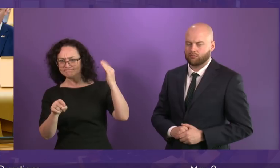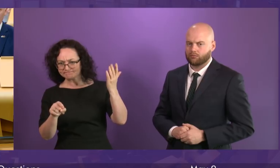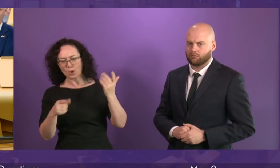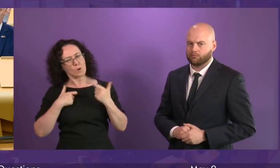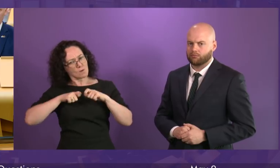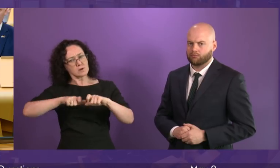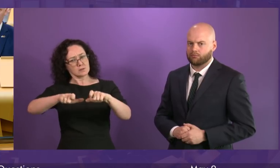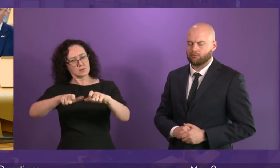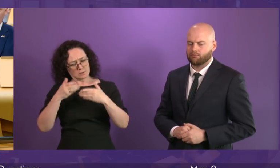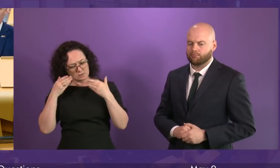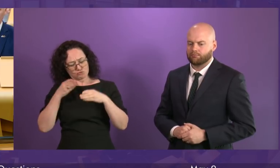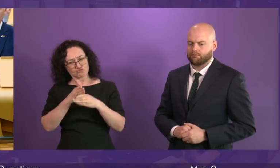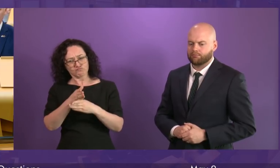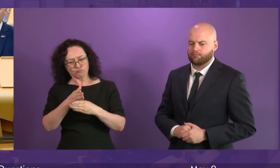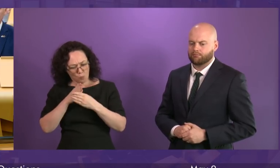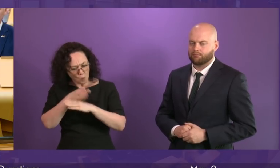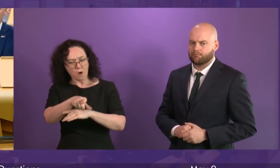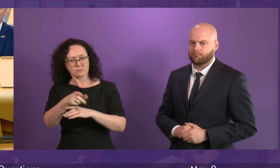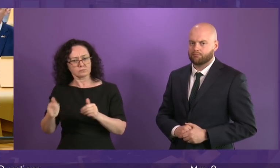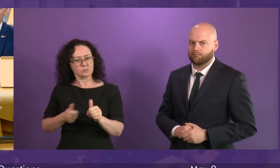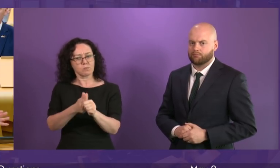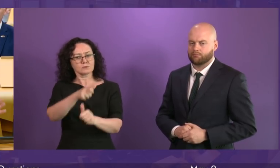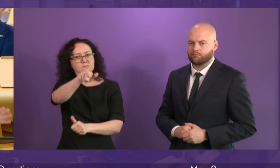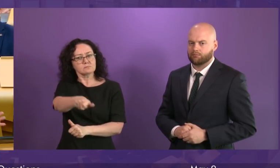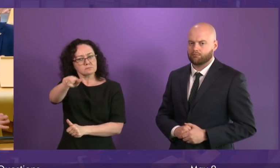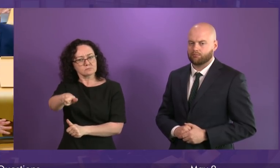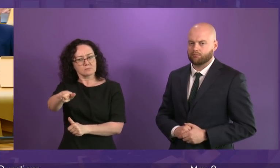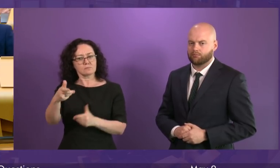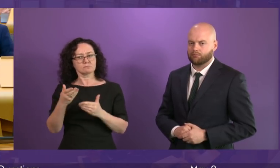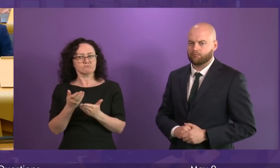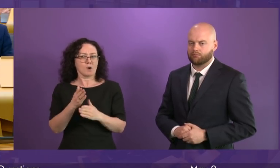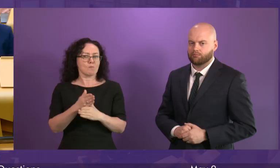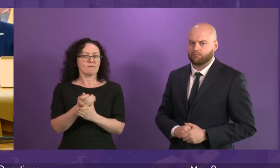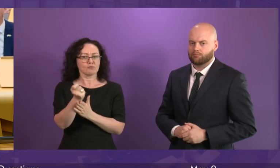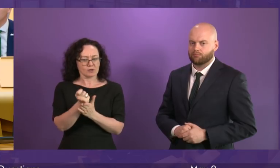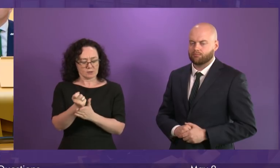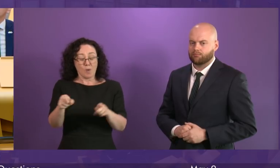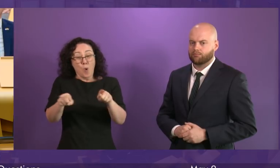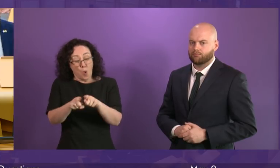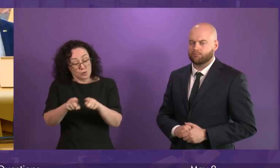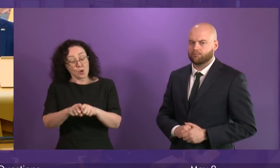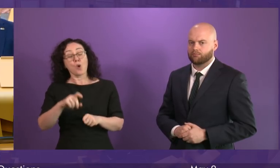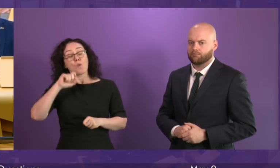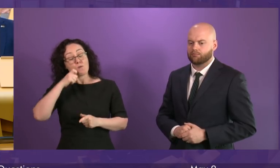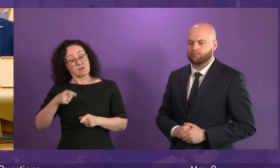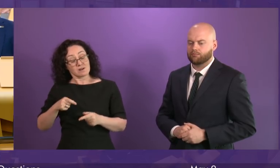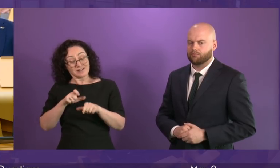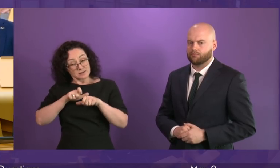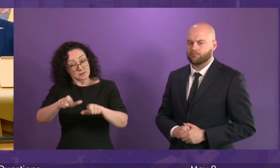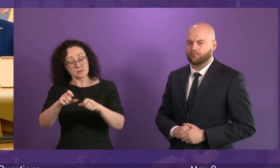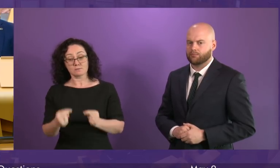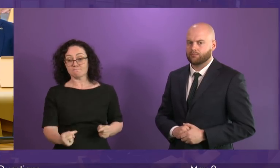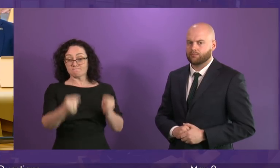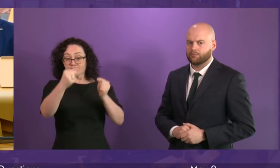Richard Leonard, we will also continue to oppose not just the Tory welfare policies that are driving people into poverty,